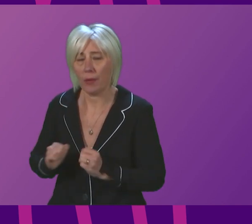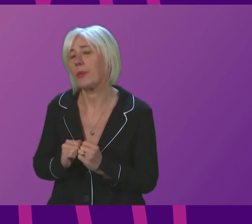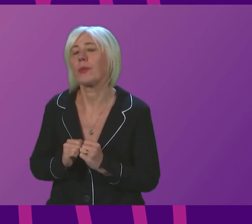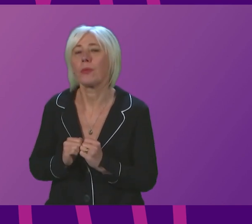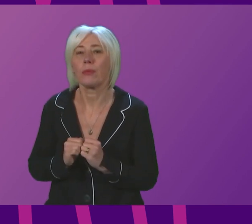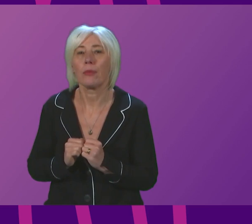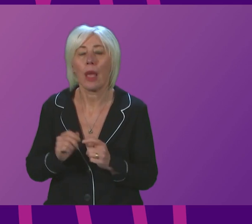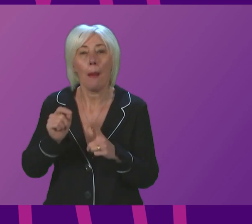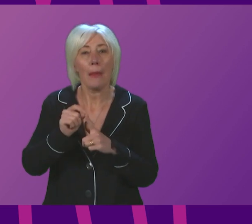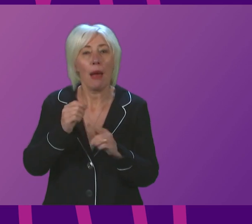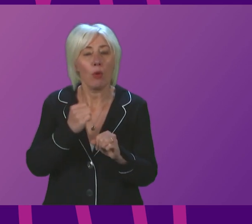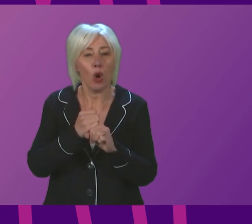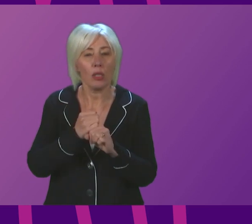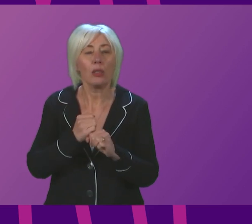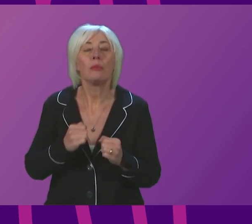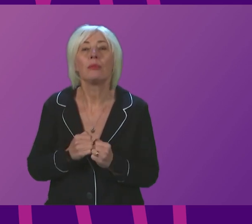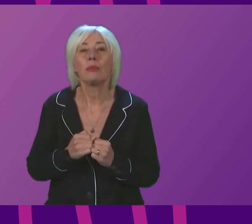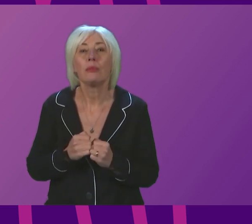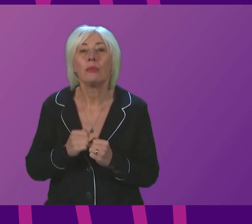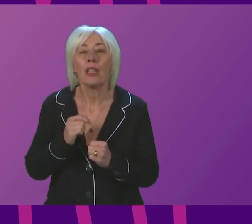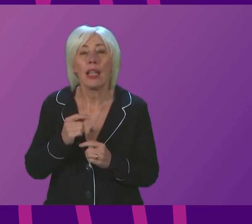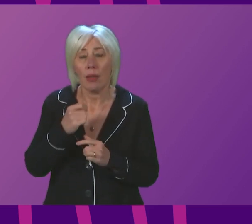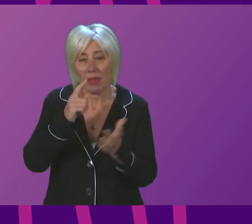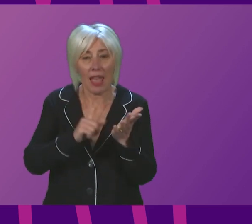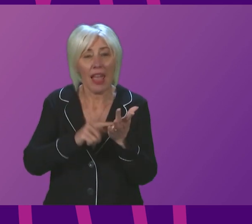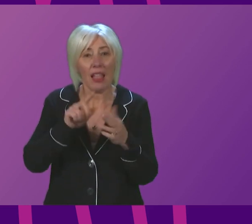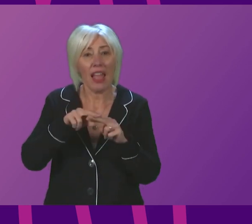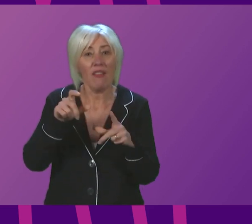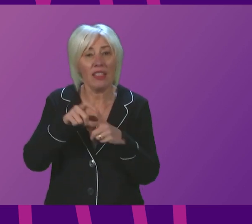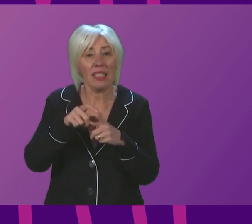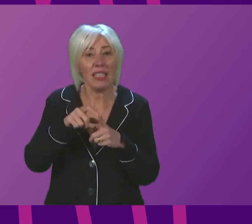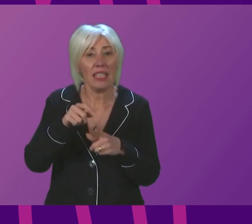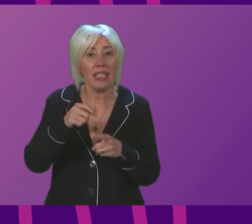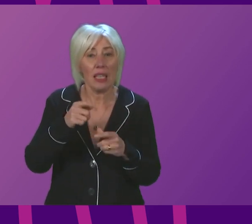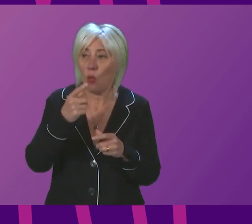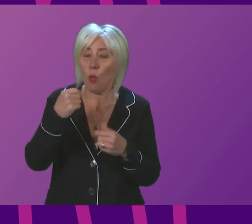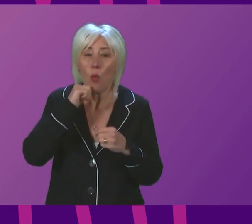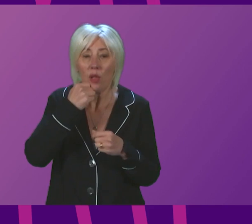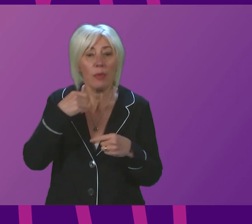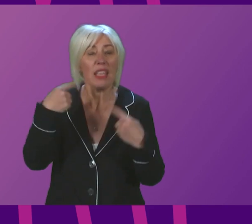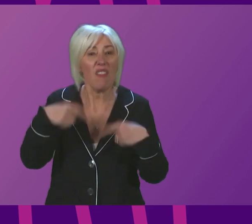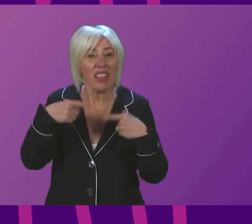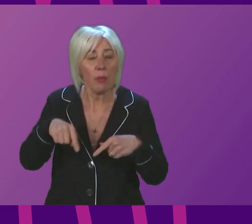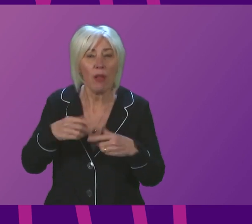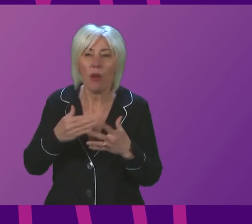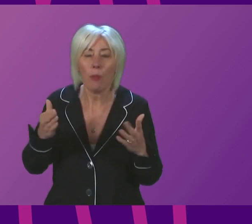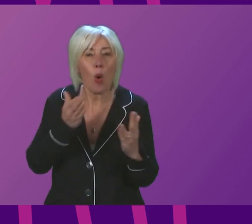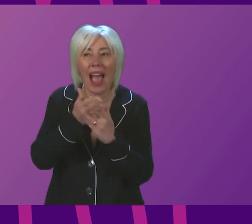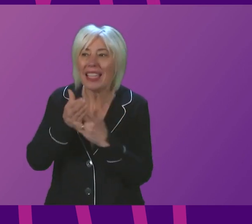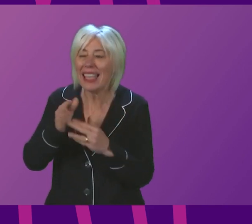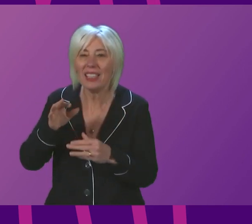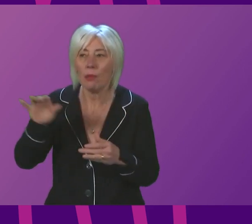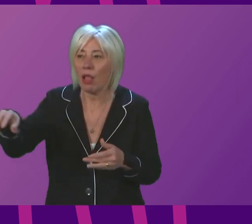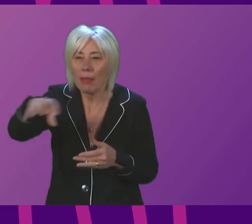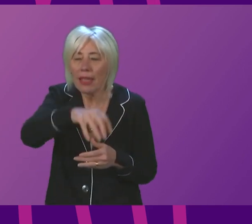Mackay. Can the First Minister tell us when lateral flow devices will be more available for pickup for more accessible places like